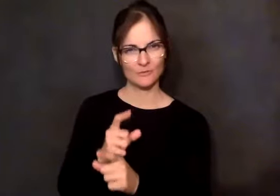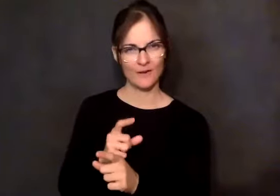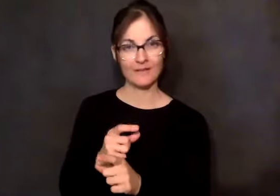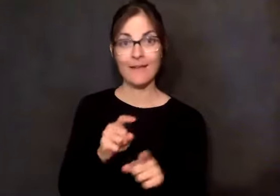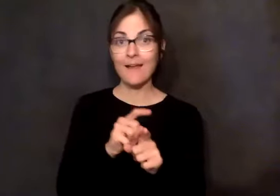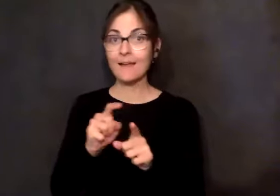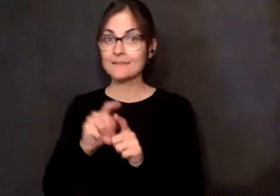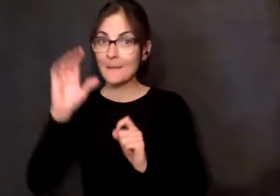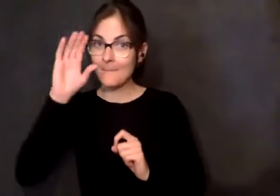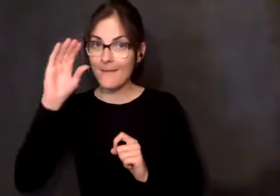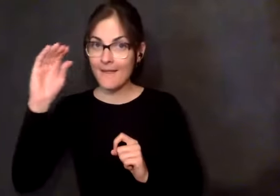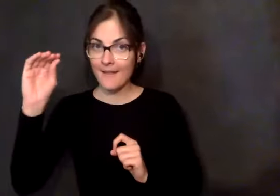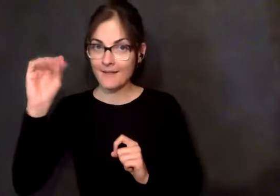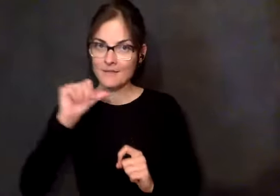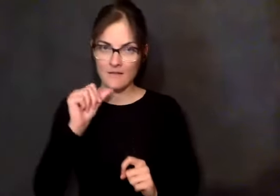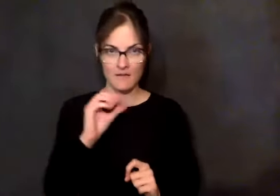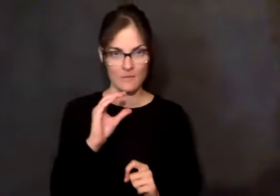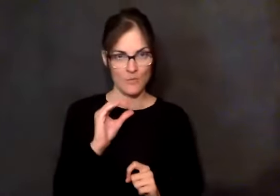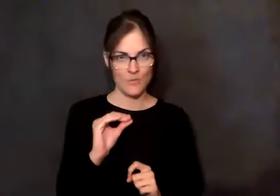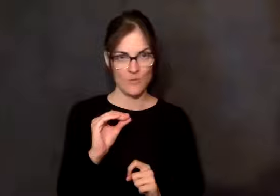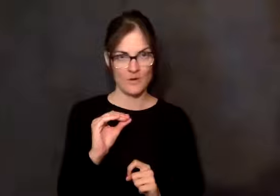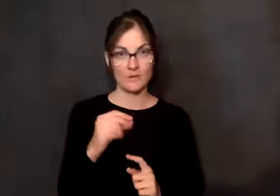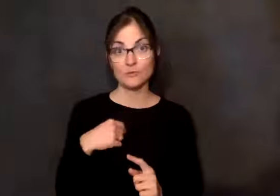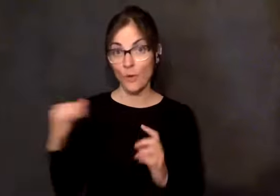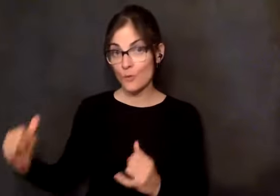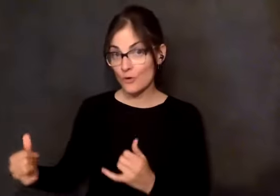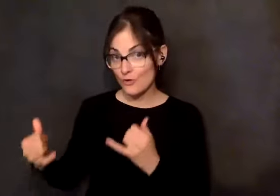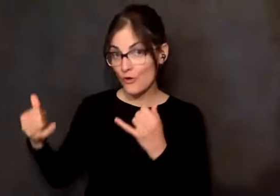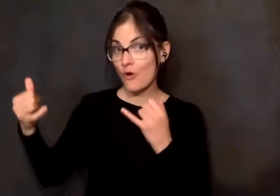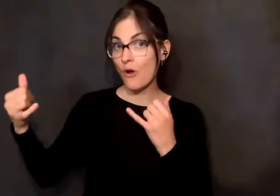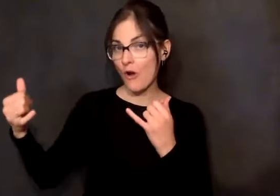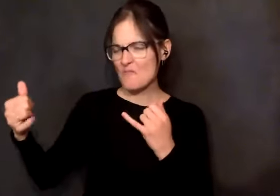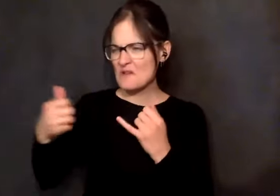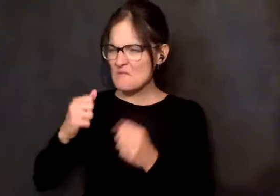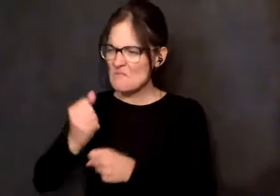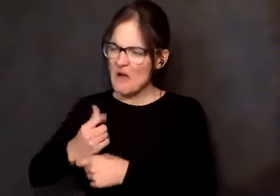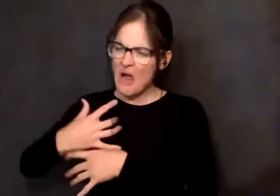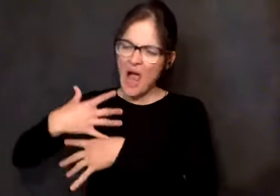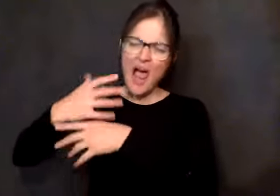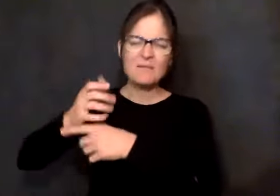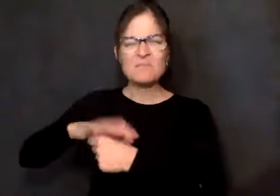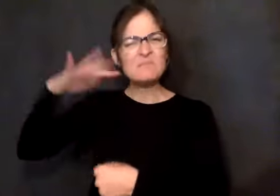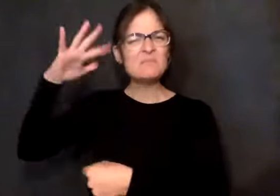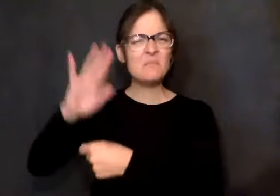And so I'm on this litany, and then finally I stop to take a breath, and she jumps in,